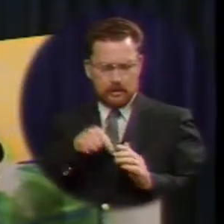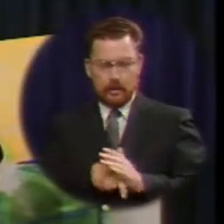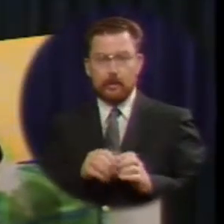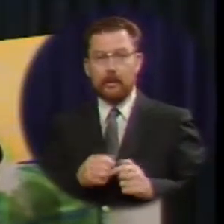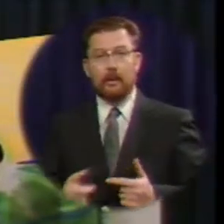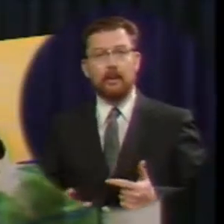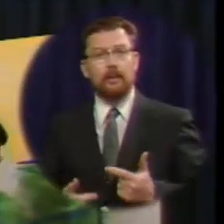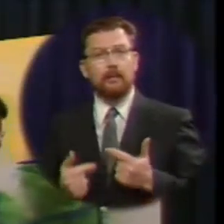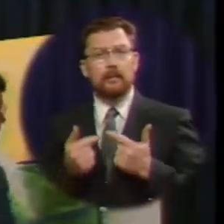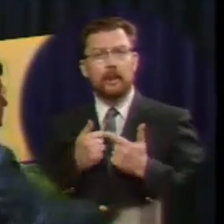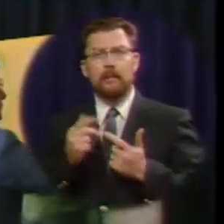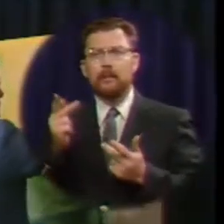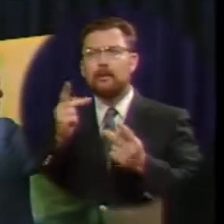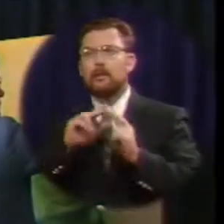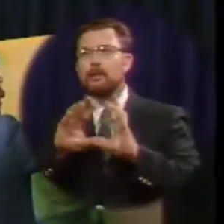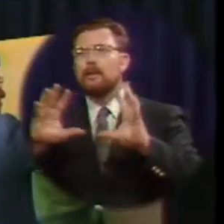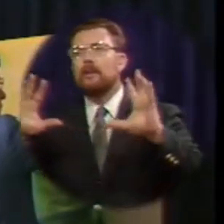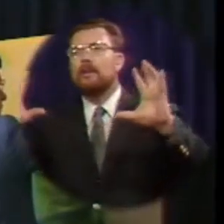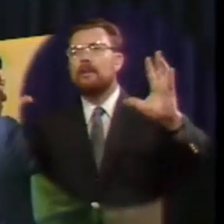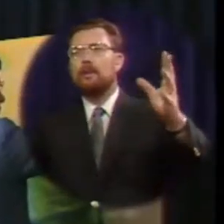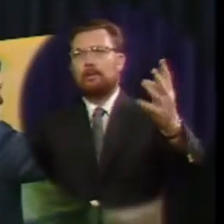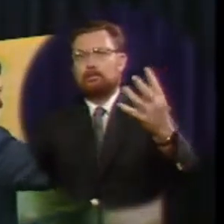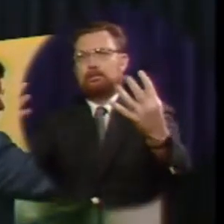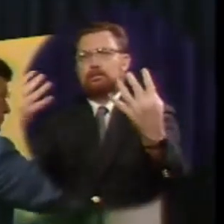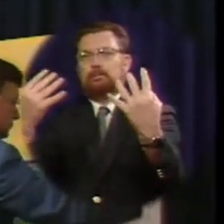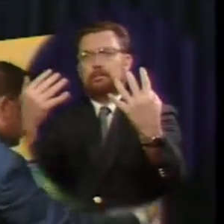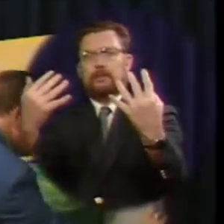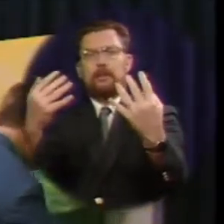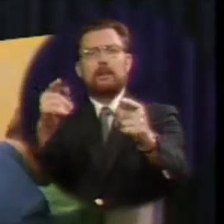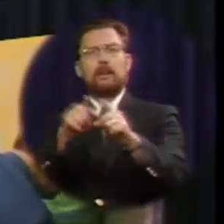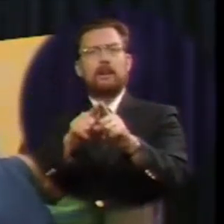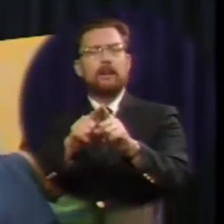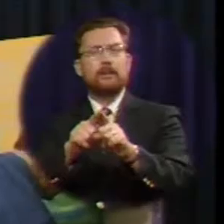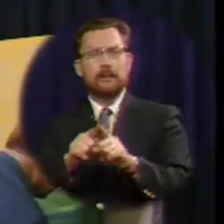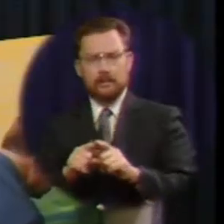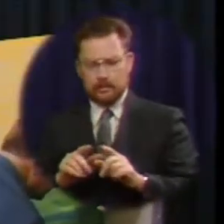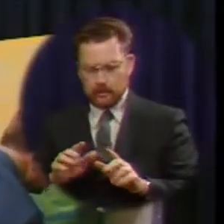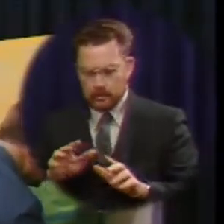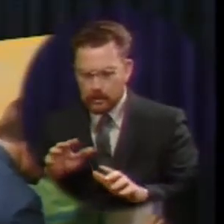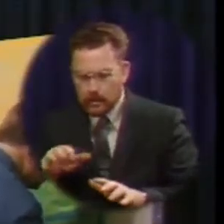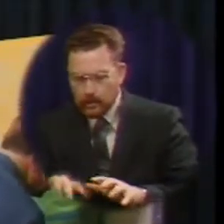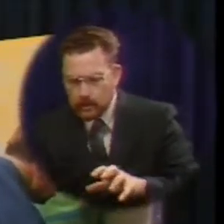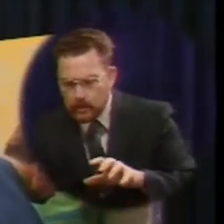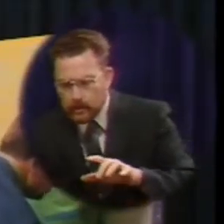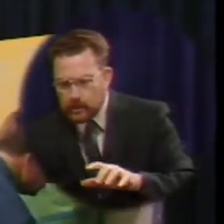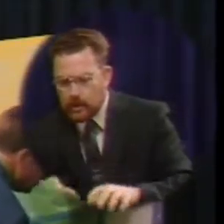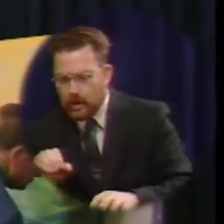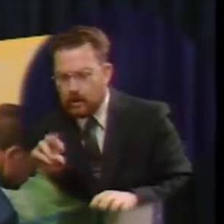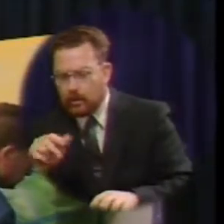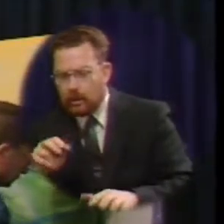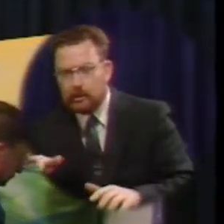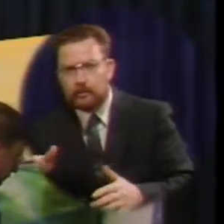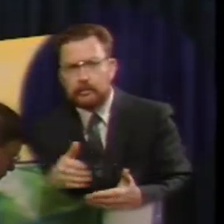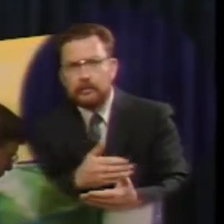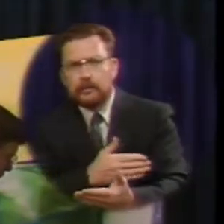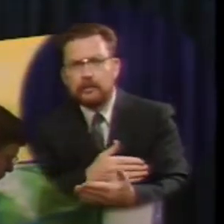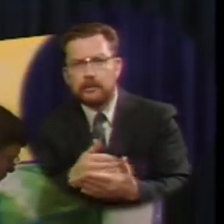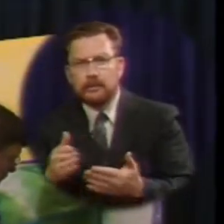congregation was spellbound as he leaned over the organ and sang composing the music